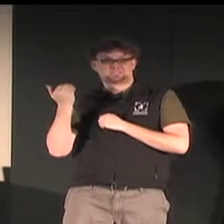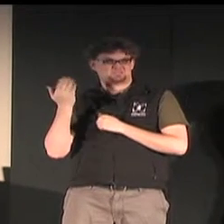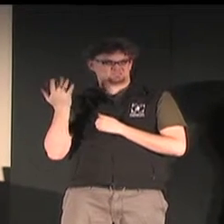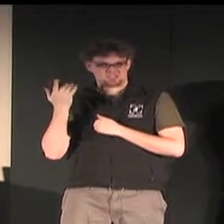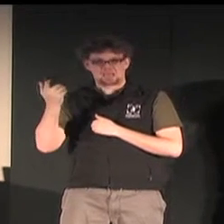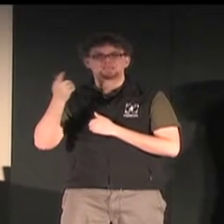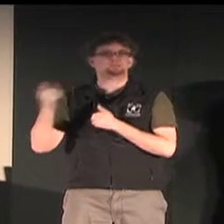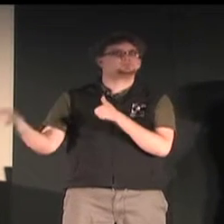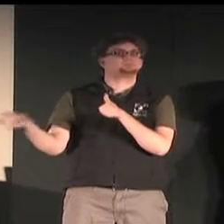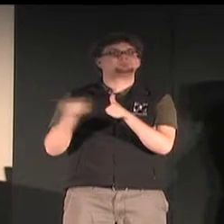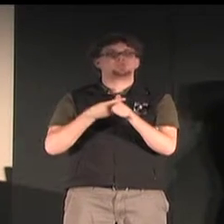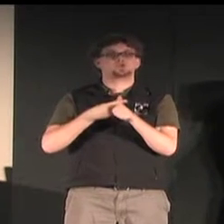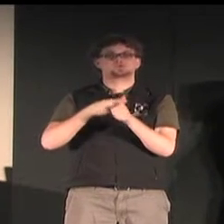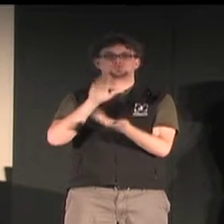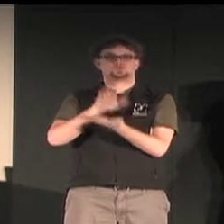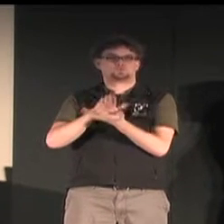first Deaf president of the university.